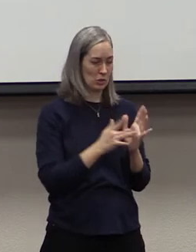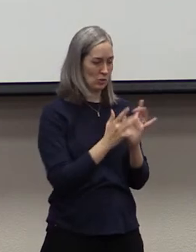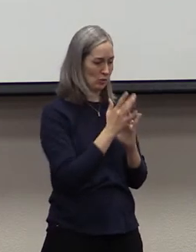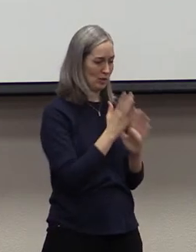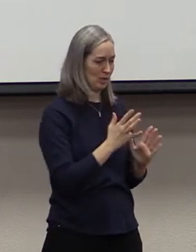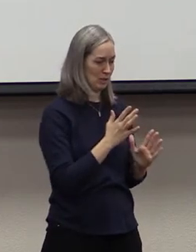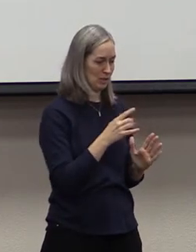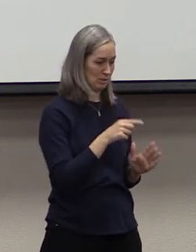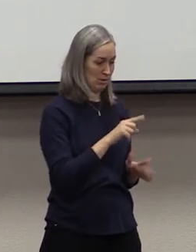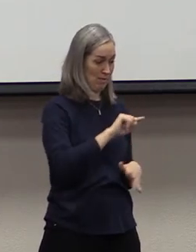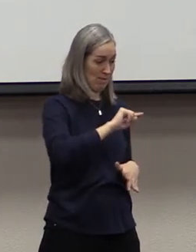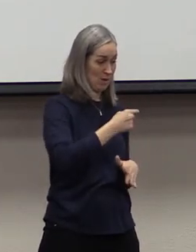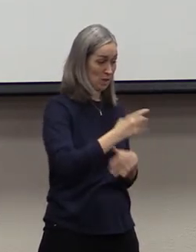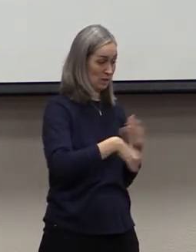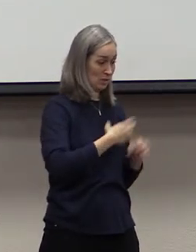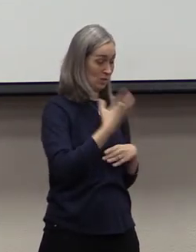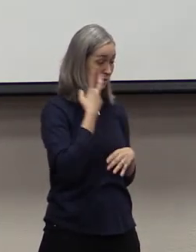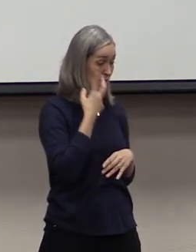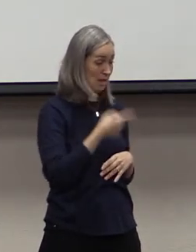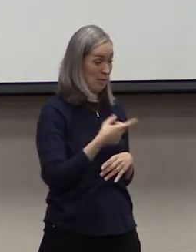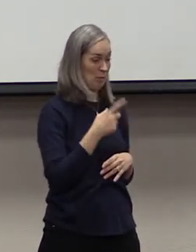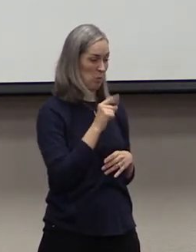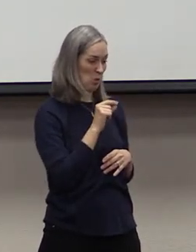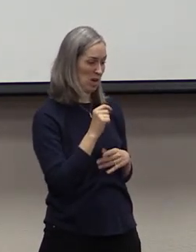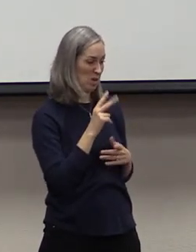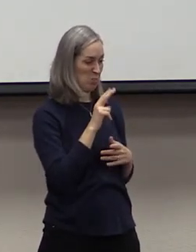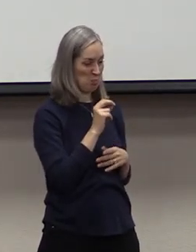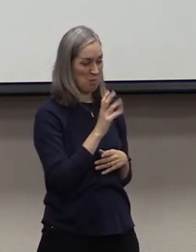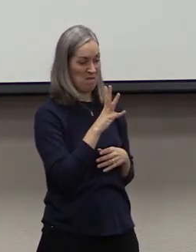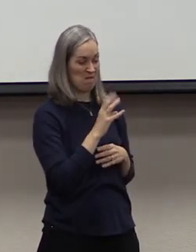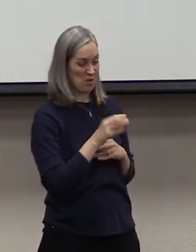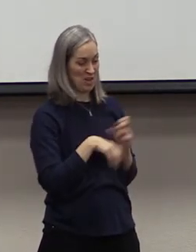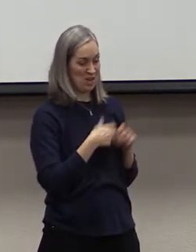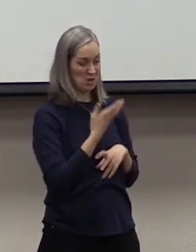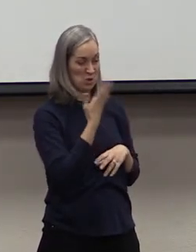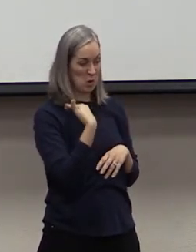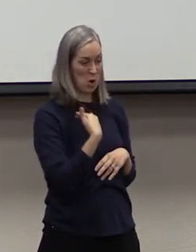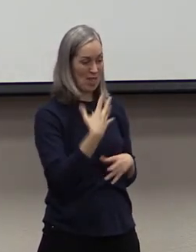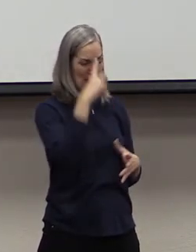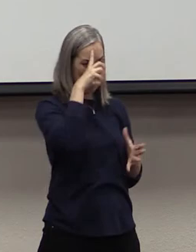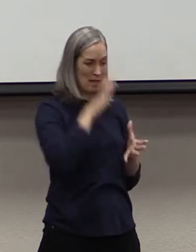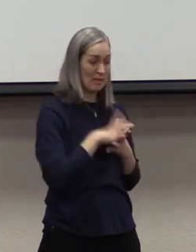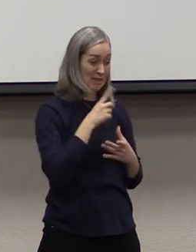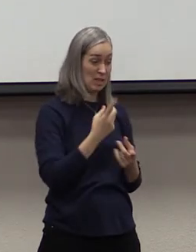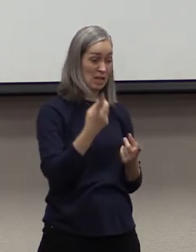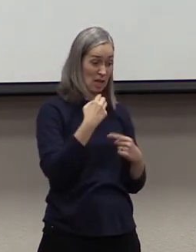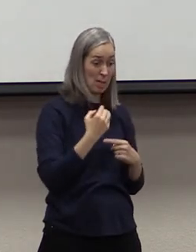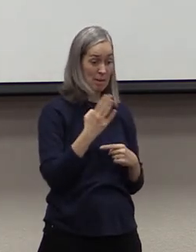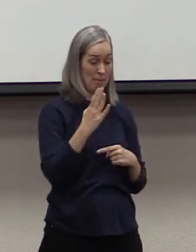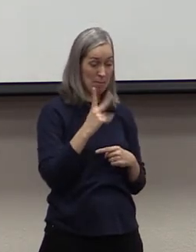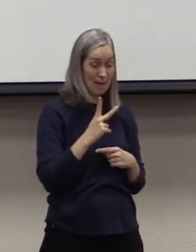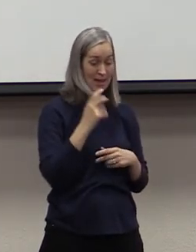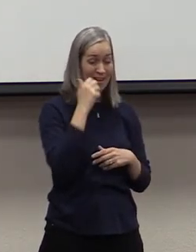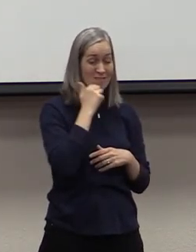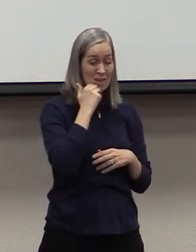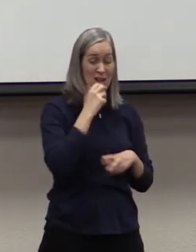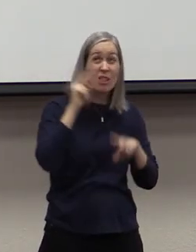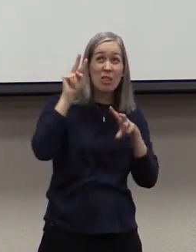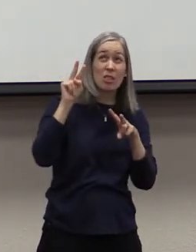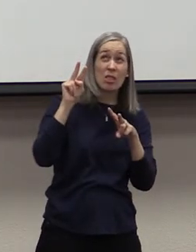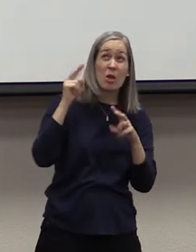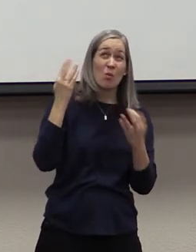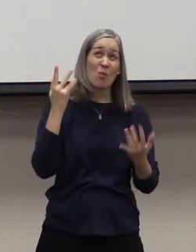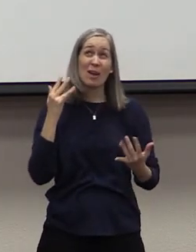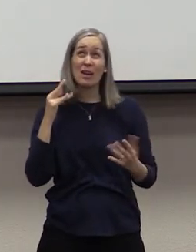40 years ago. They believed with all that they had that He was coming back. So every day they woke up and they were looking to the sky, just